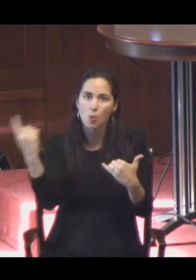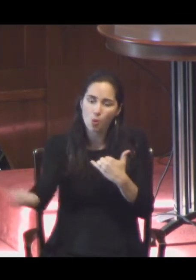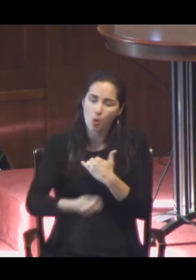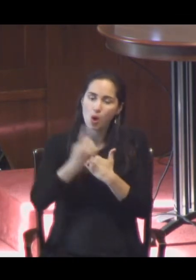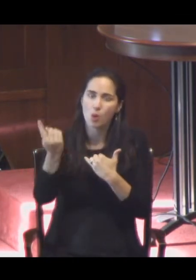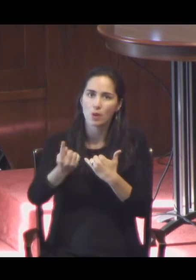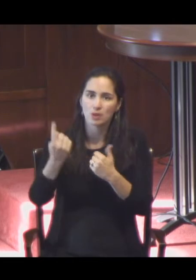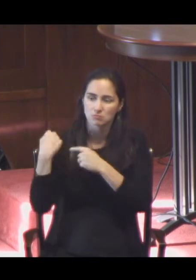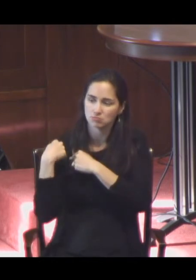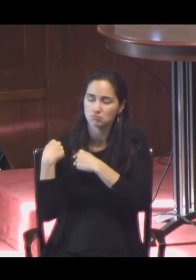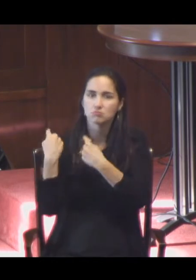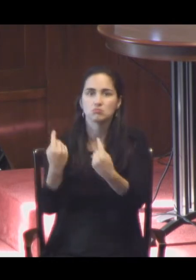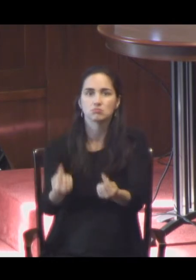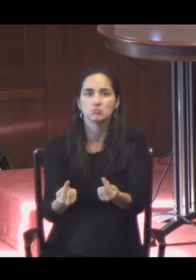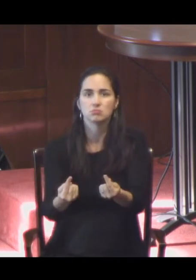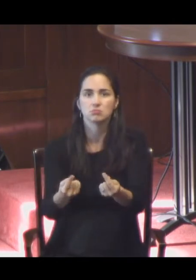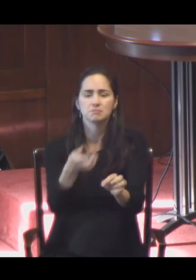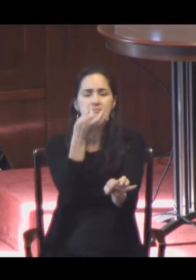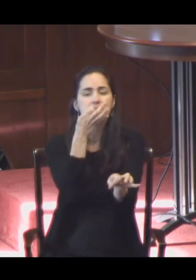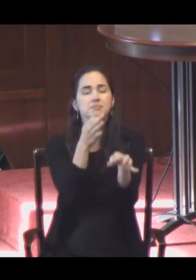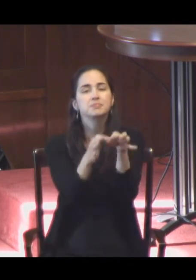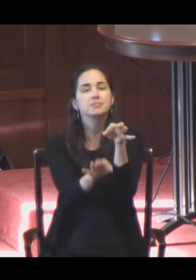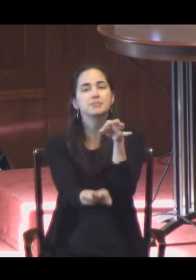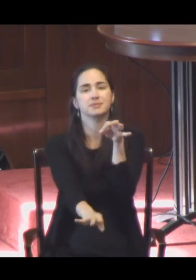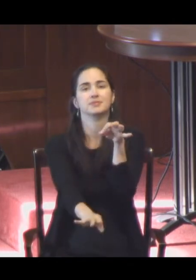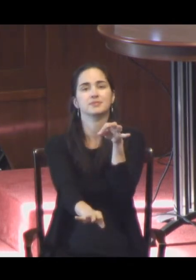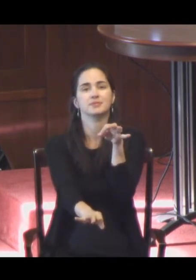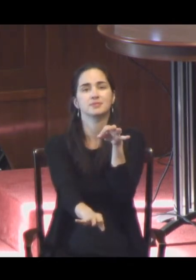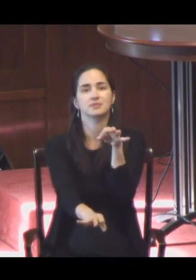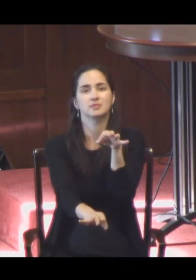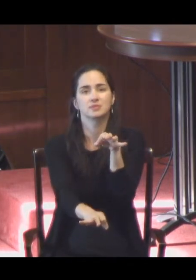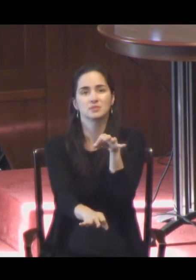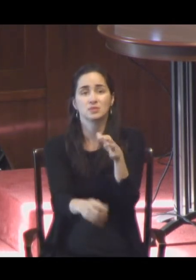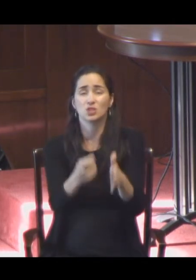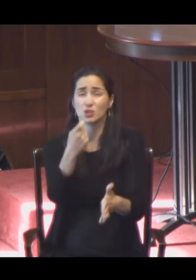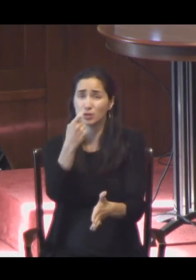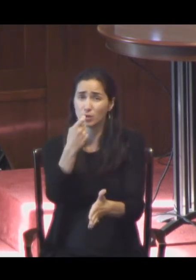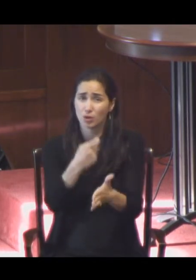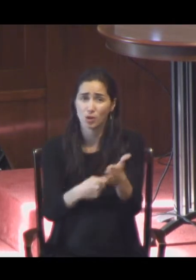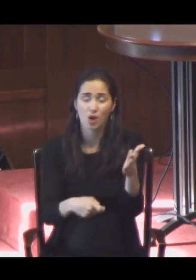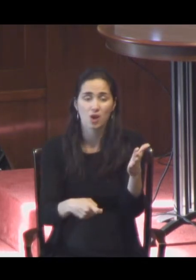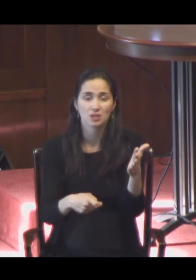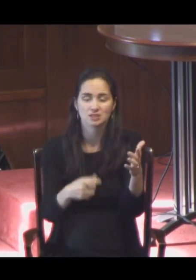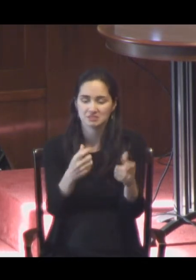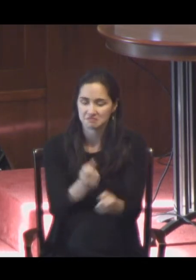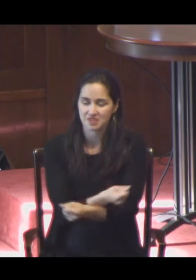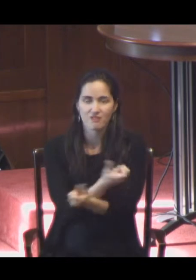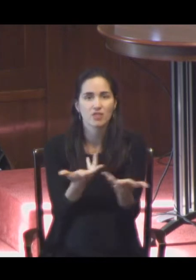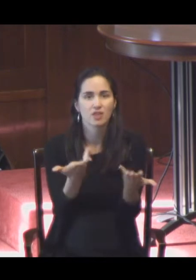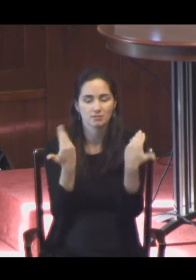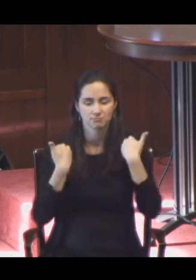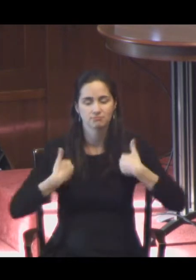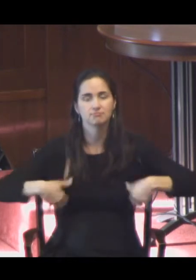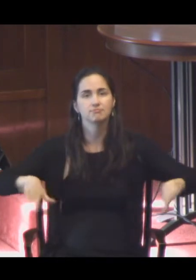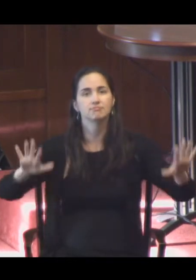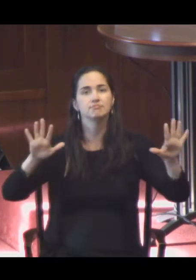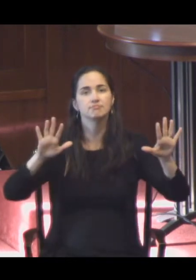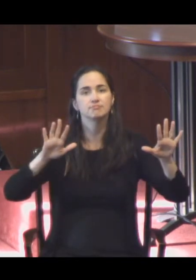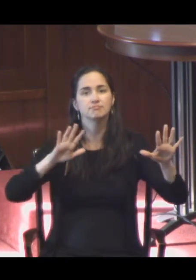complete simplicity, costing not less than everything. And all shall be well, and all